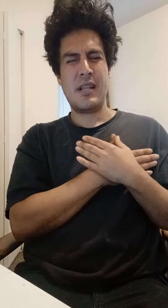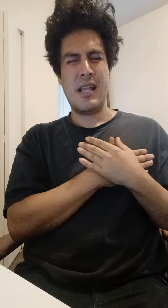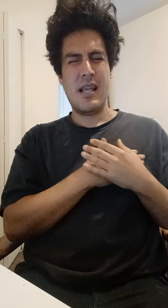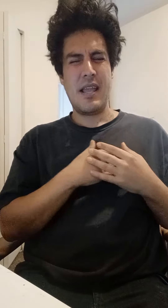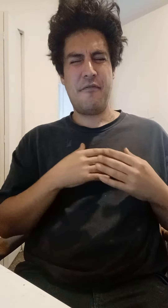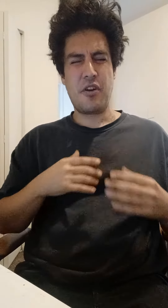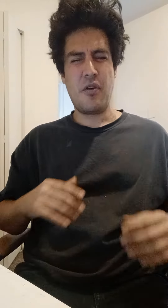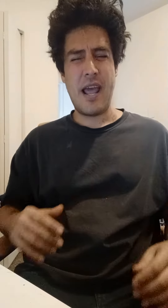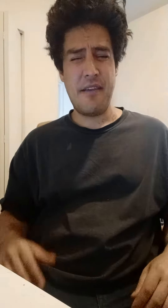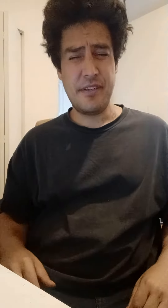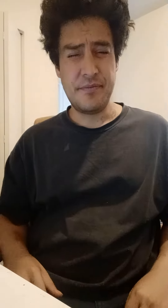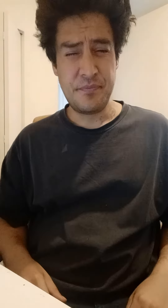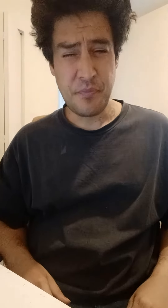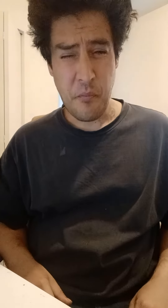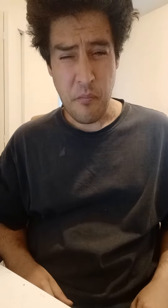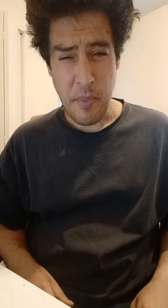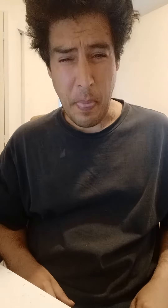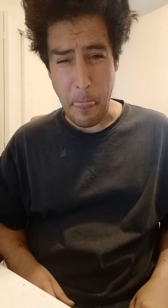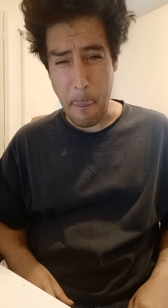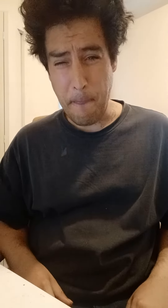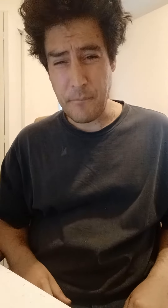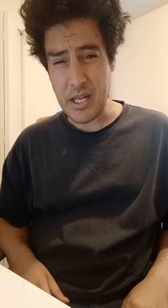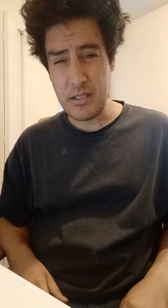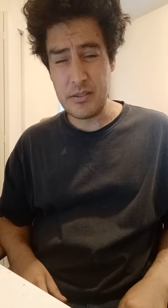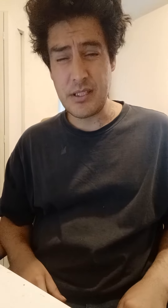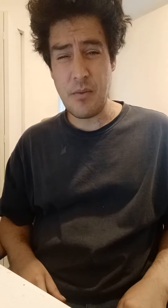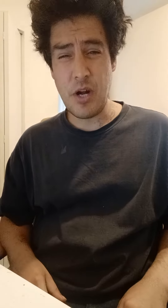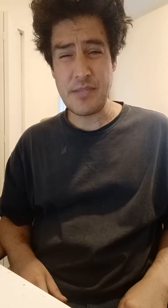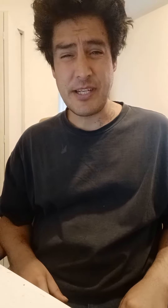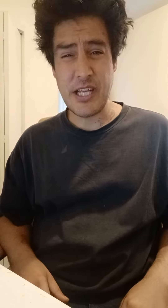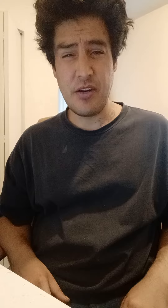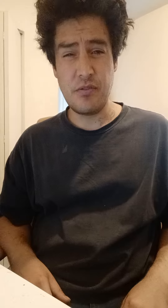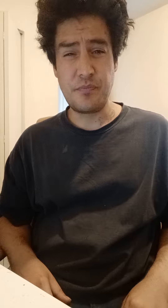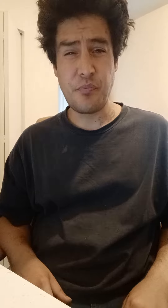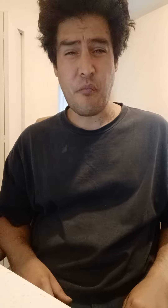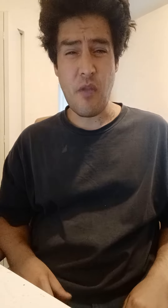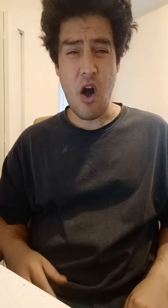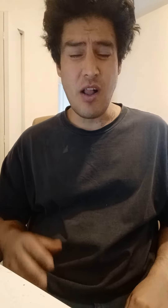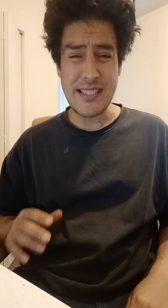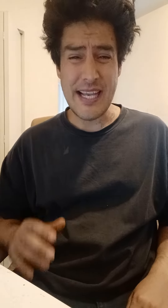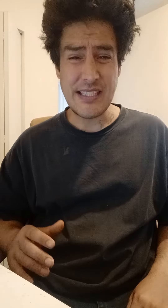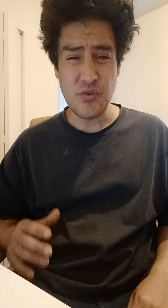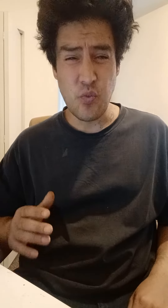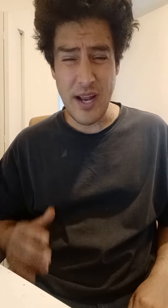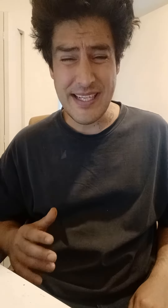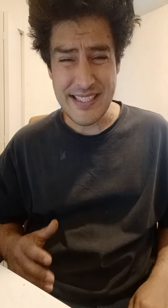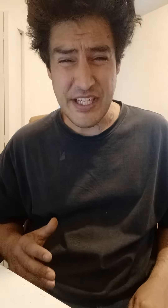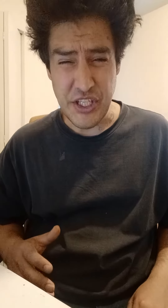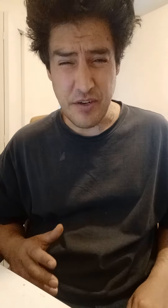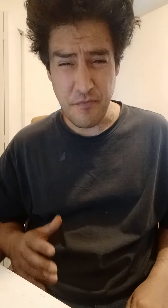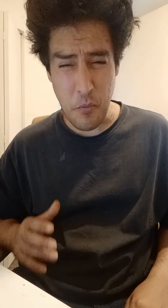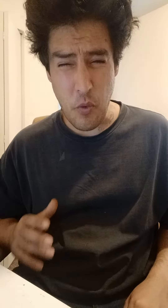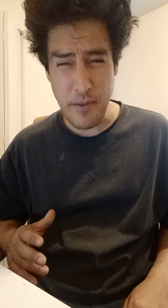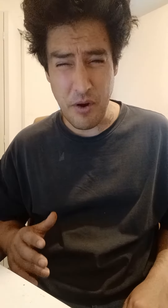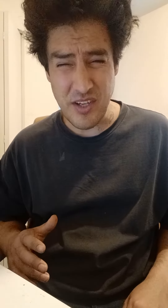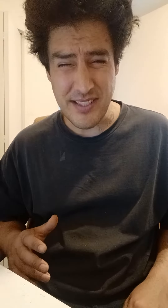if you're going to heaven come watch my channel all it takes is one decision from one person